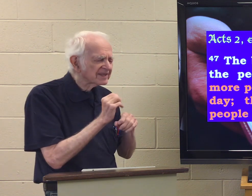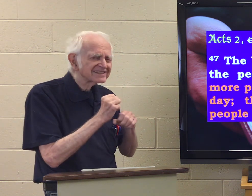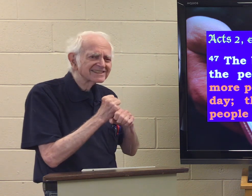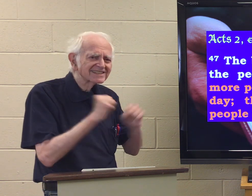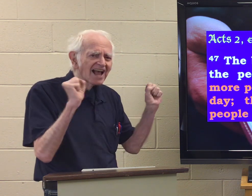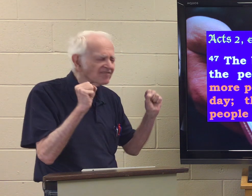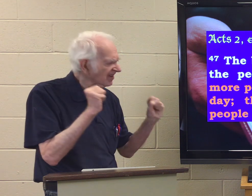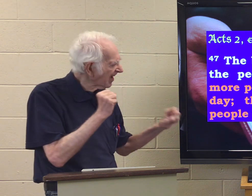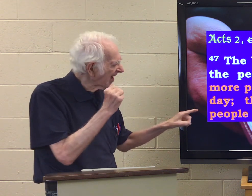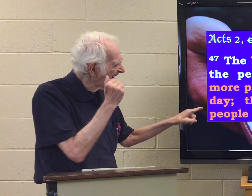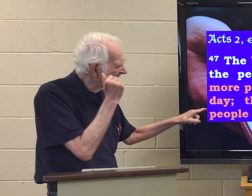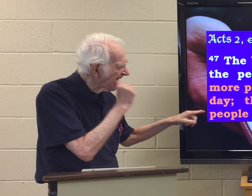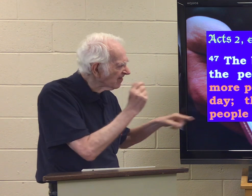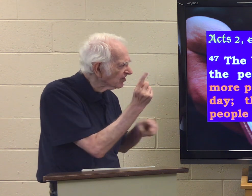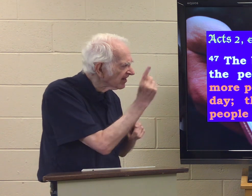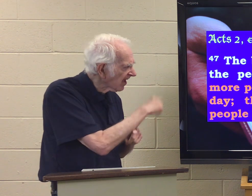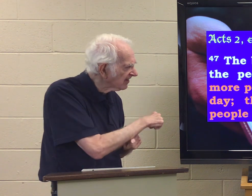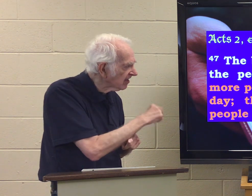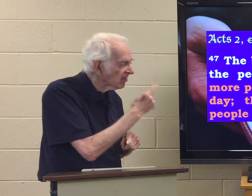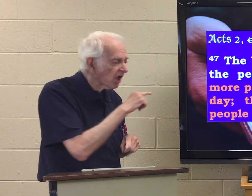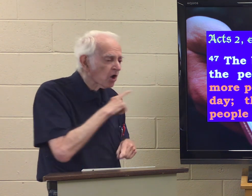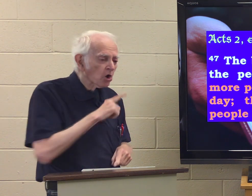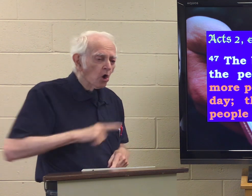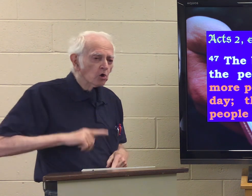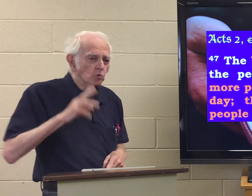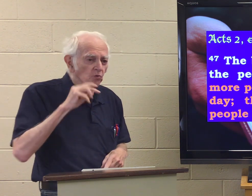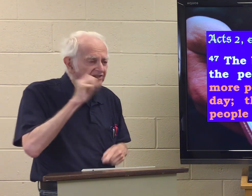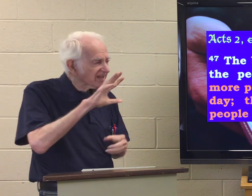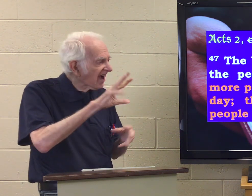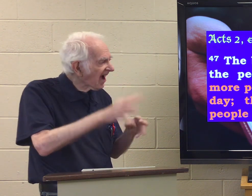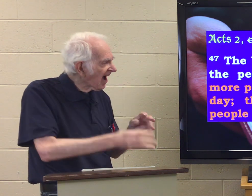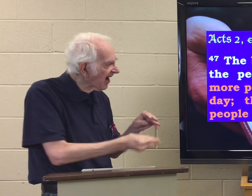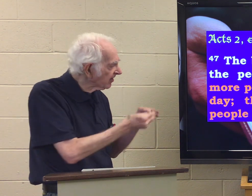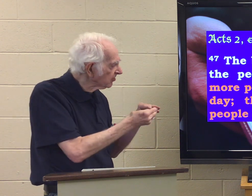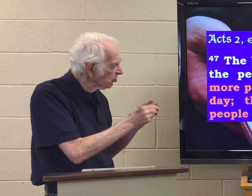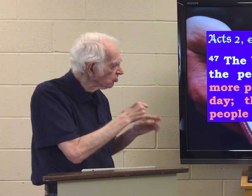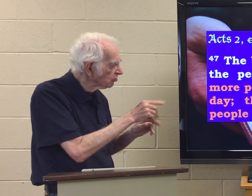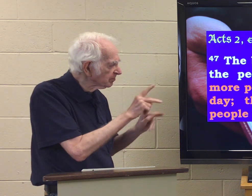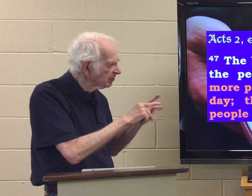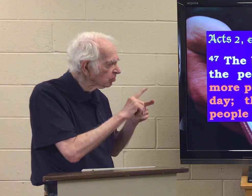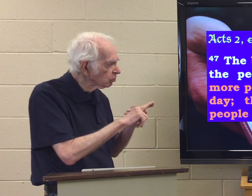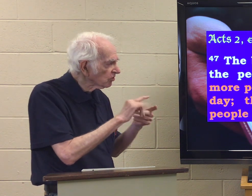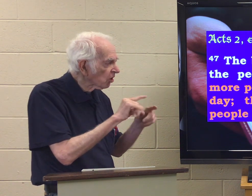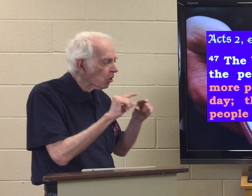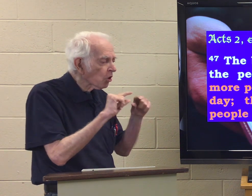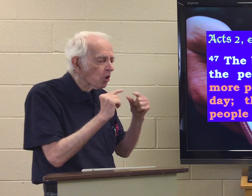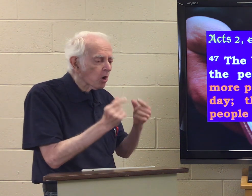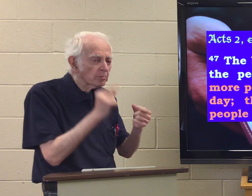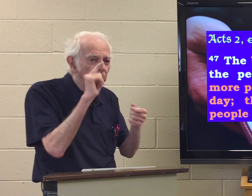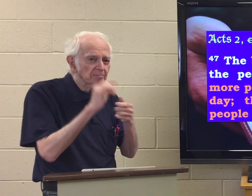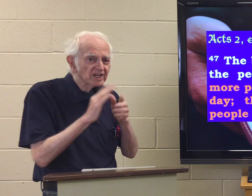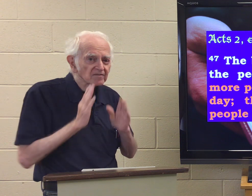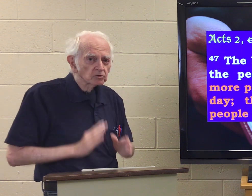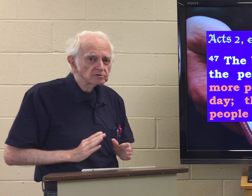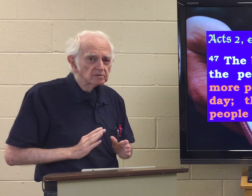saved every day. The Lord was adding those people to the group of believers.